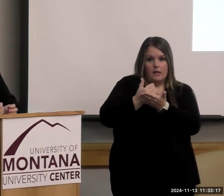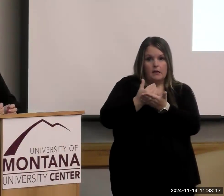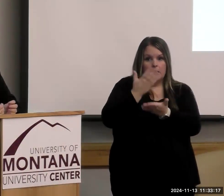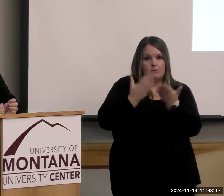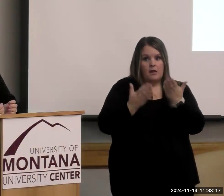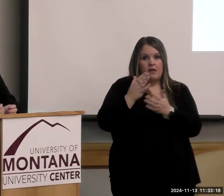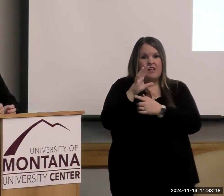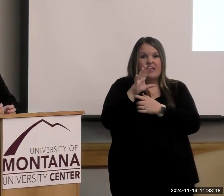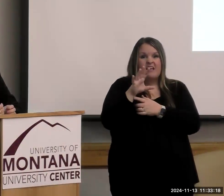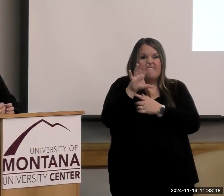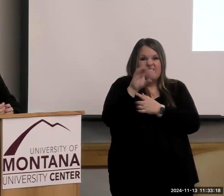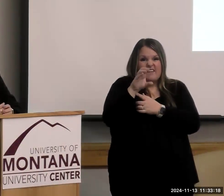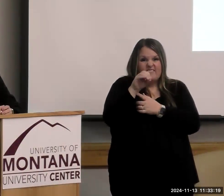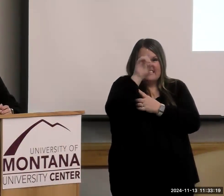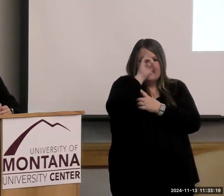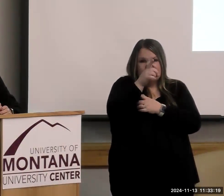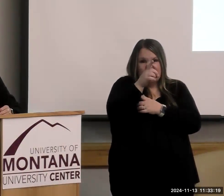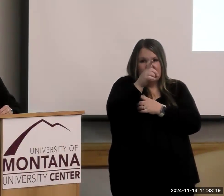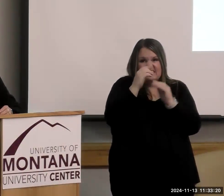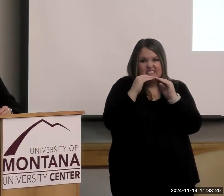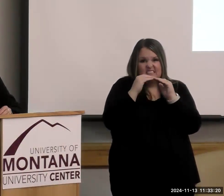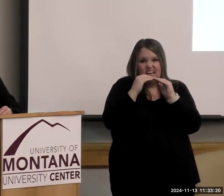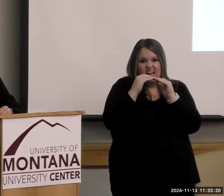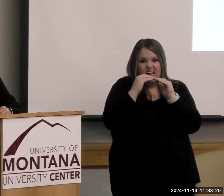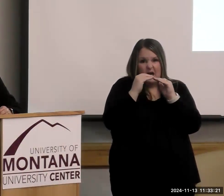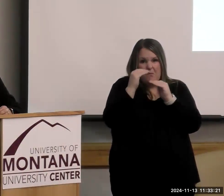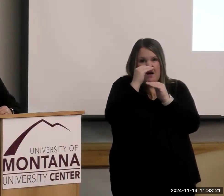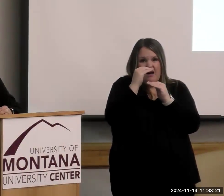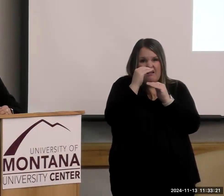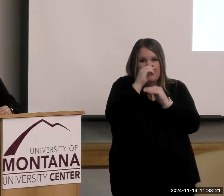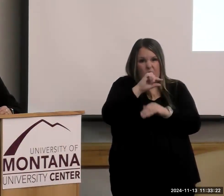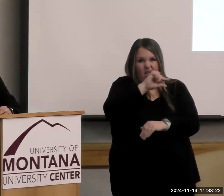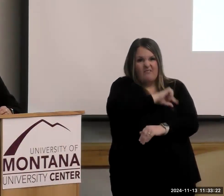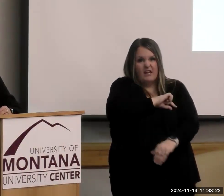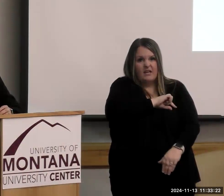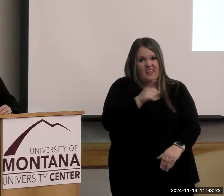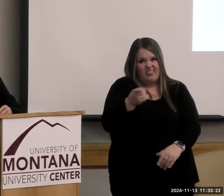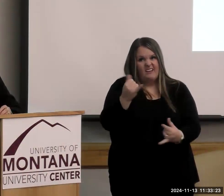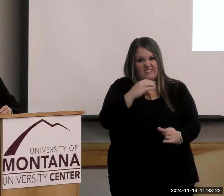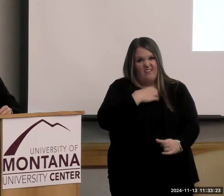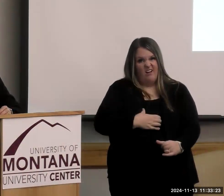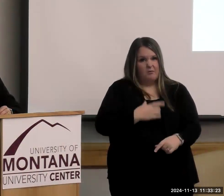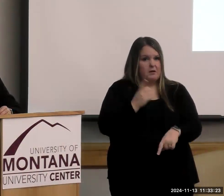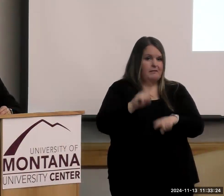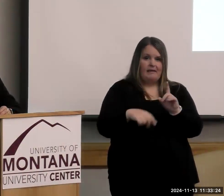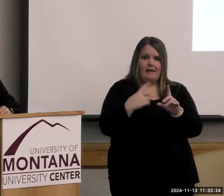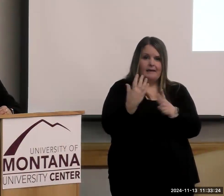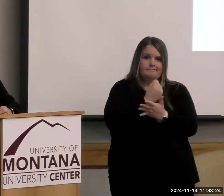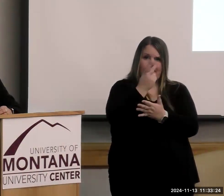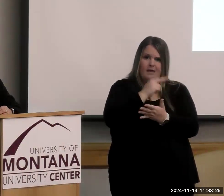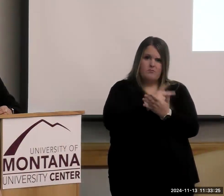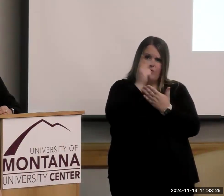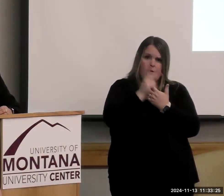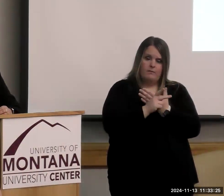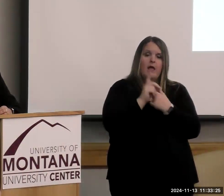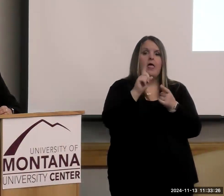cents short of qualifying, and so they're still hungry. They can't use that program, and that's when